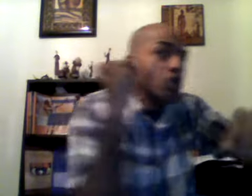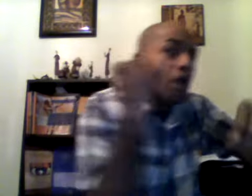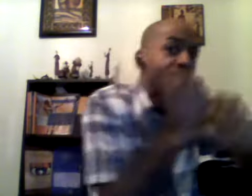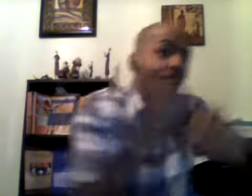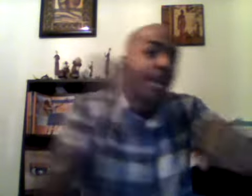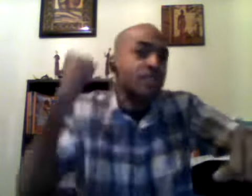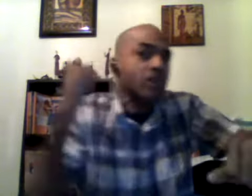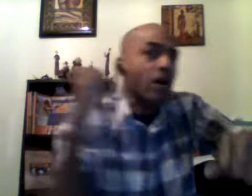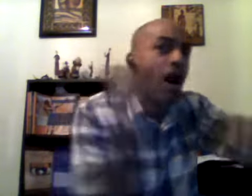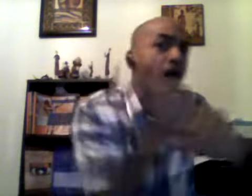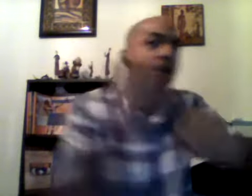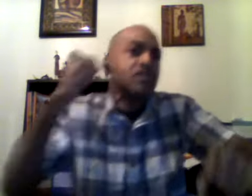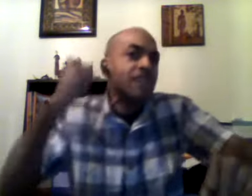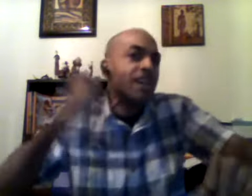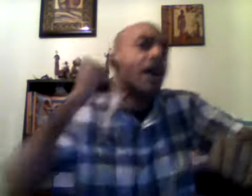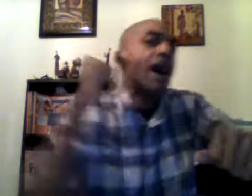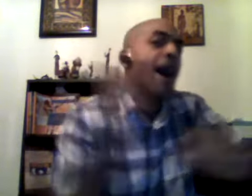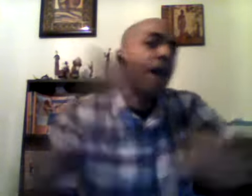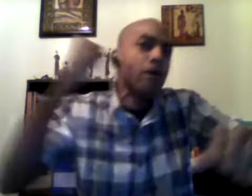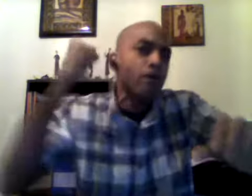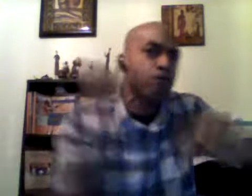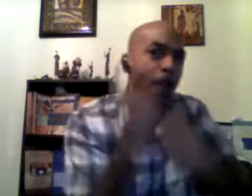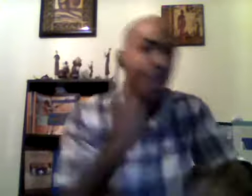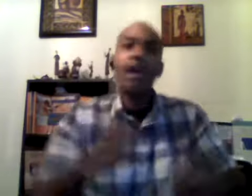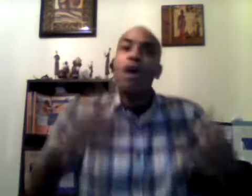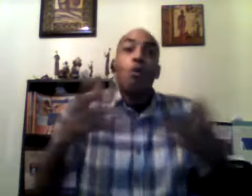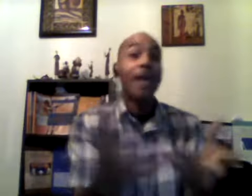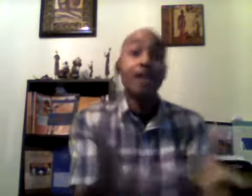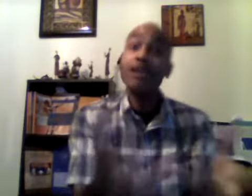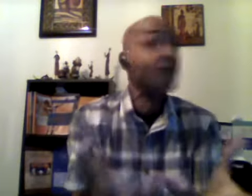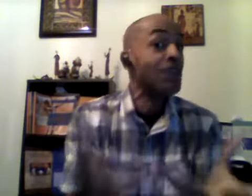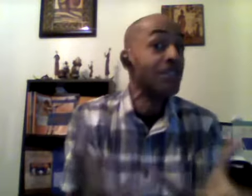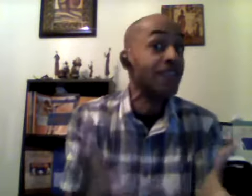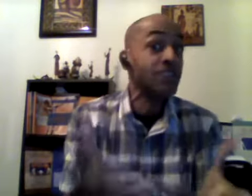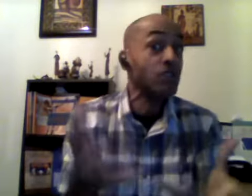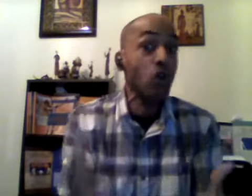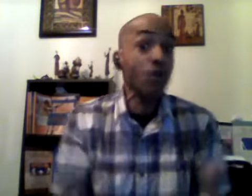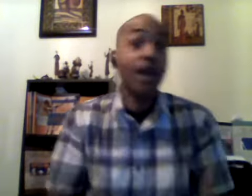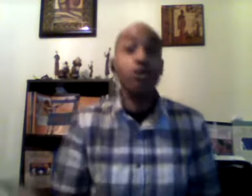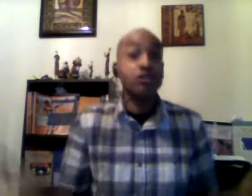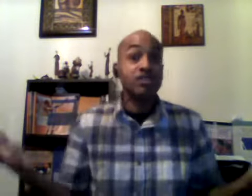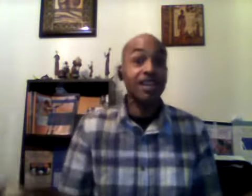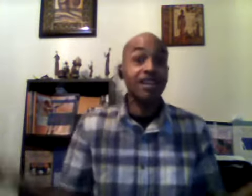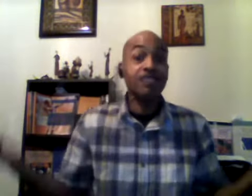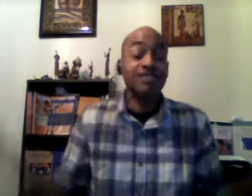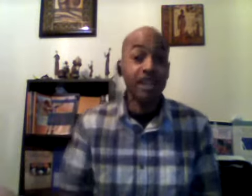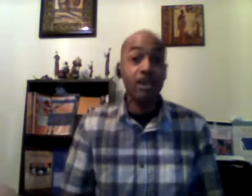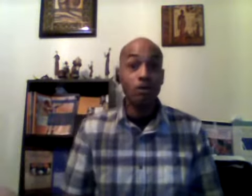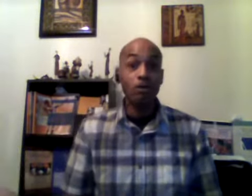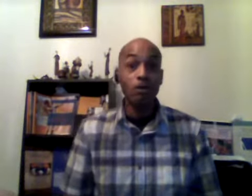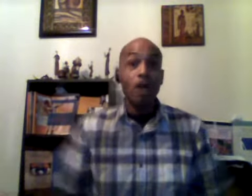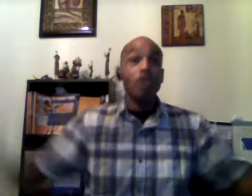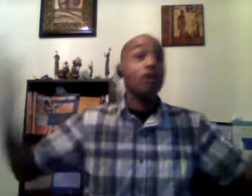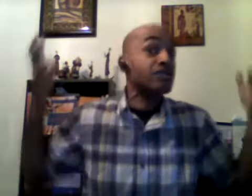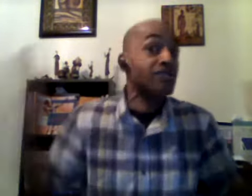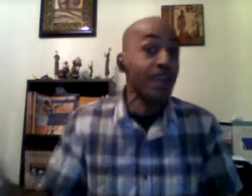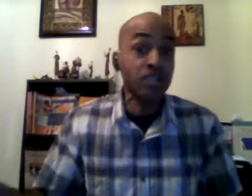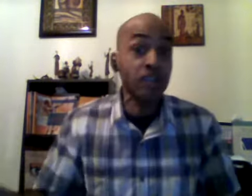your veins and your arteries at a higher rate weight lifting doesn't do that you're sitting still you're stationary